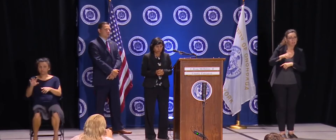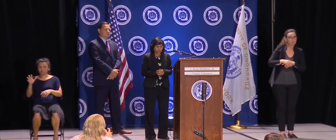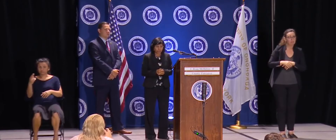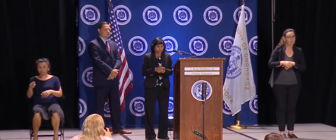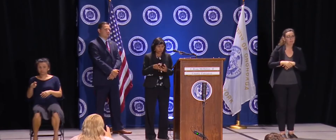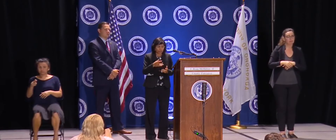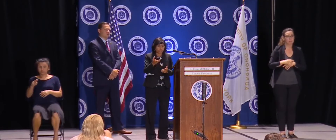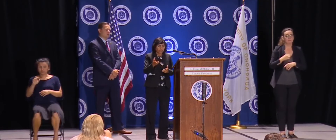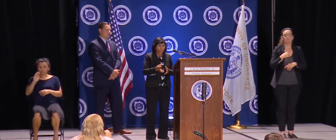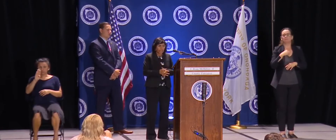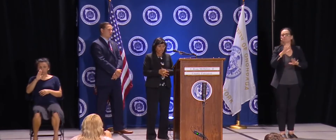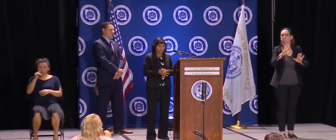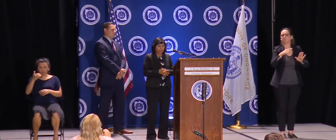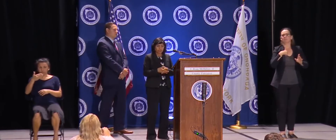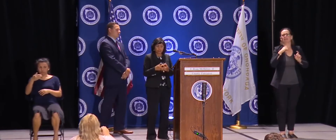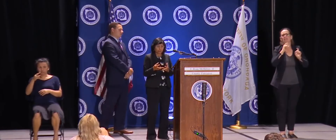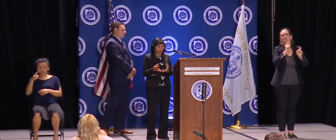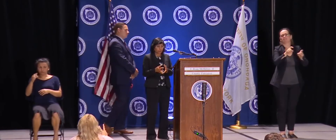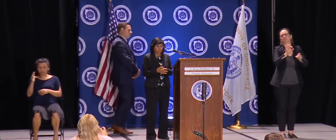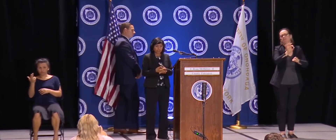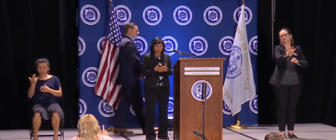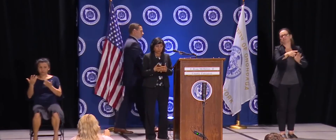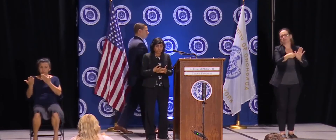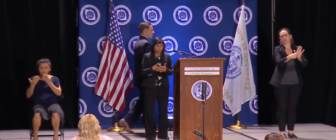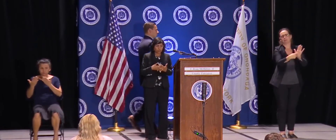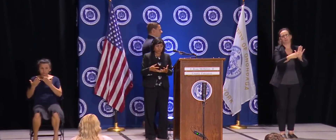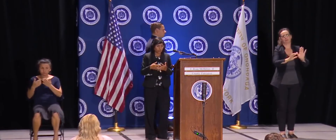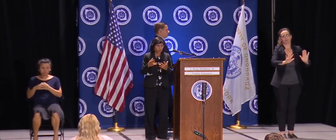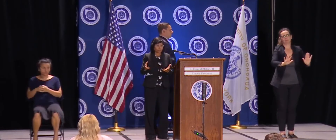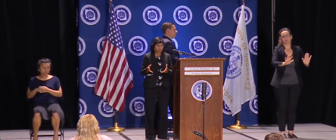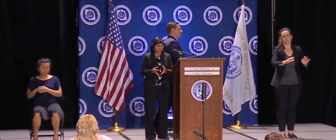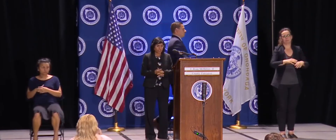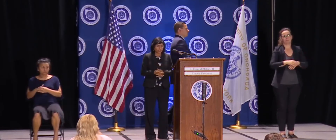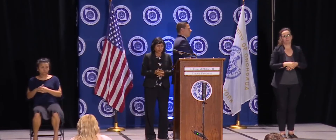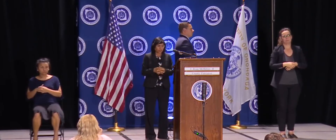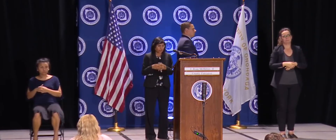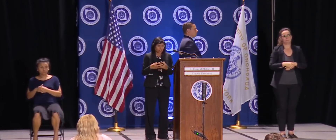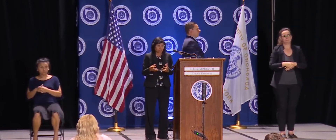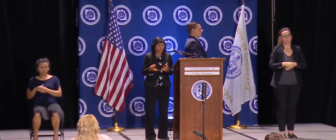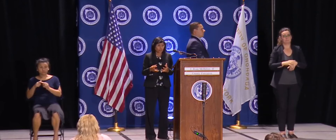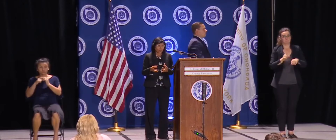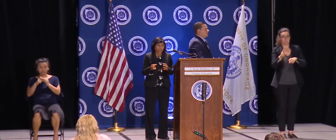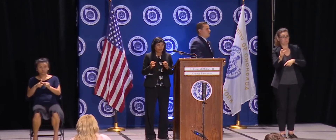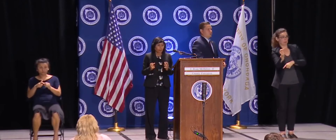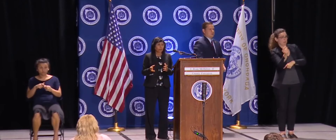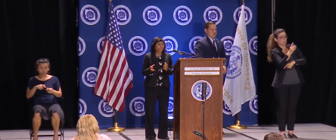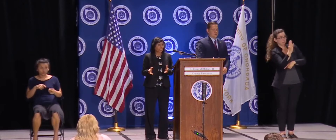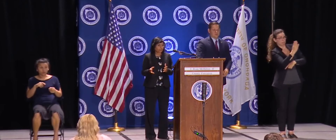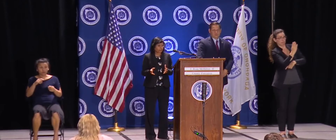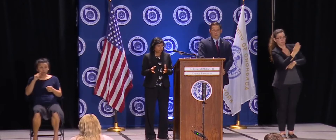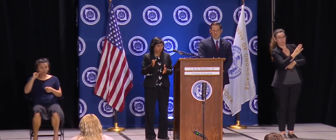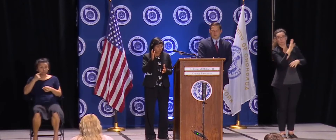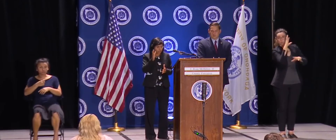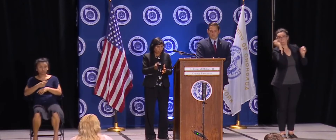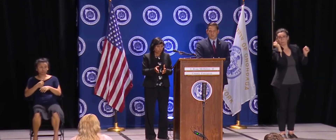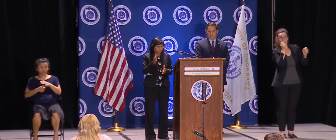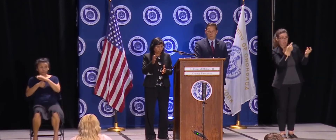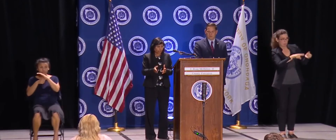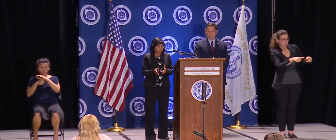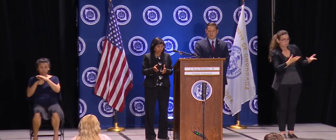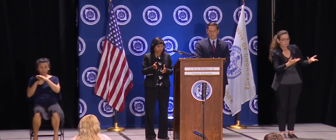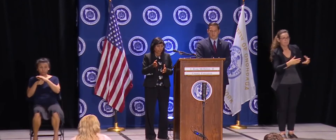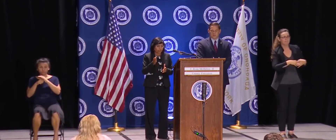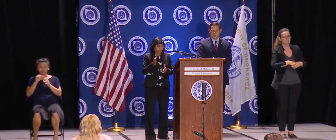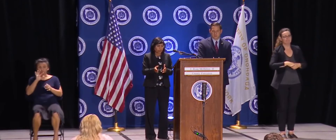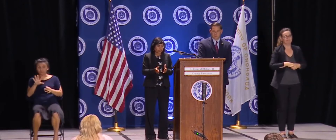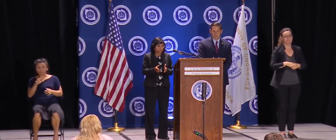a scenario. I think you can ask the superintendent. We don't go into the detail because there's no public health threat. So we stick to